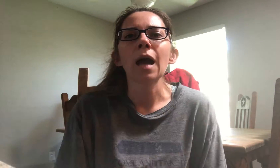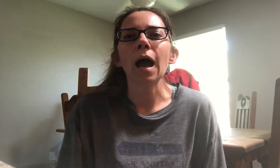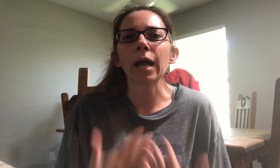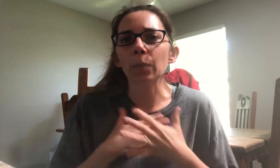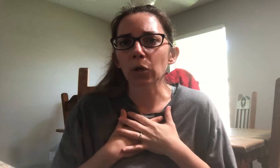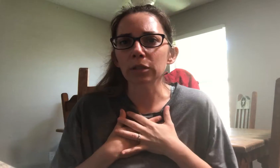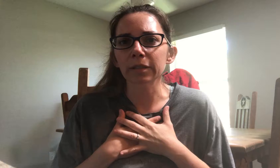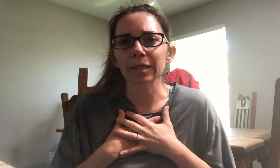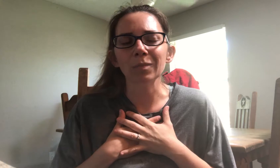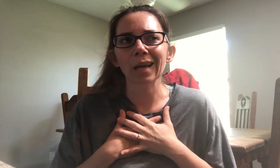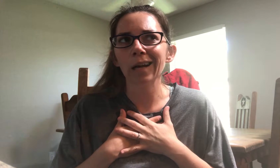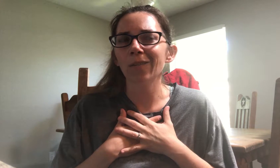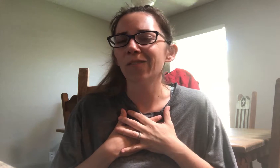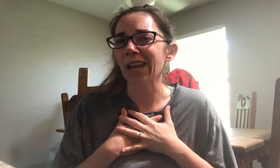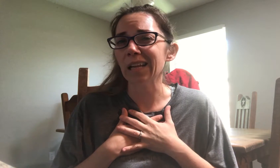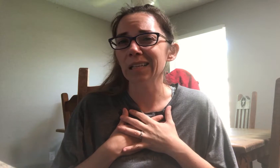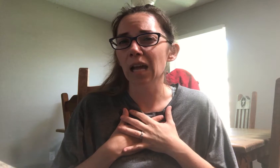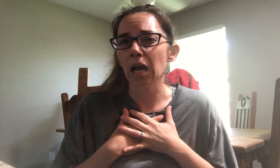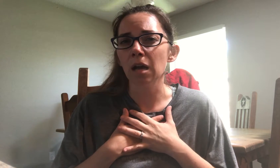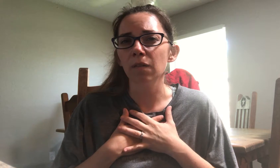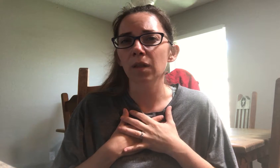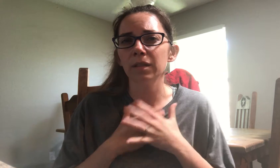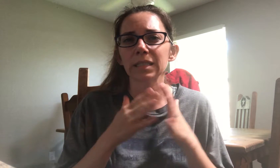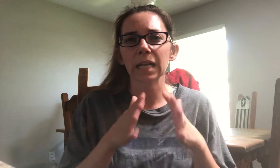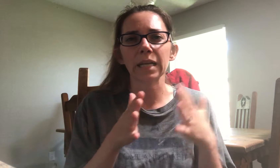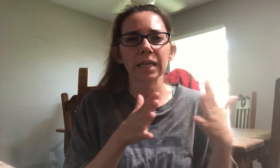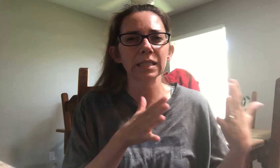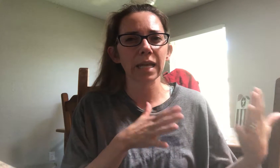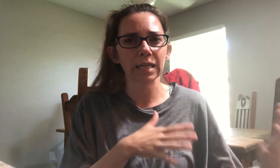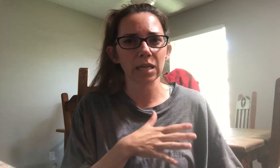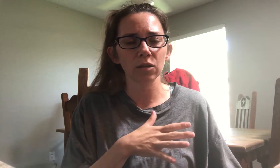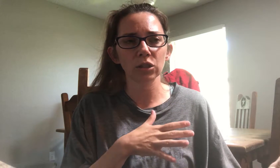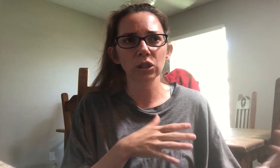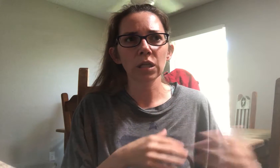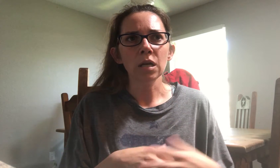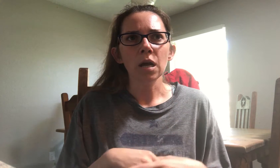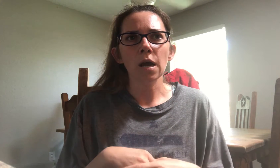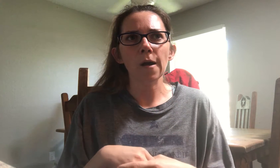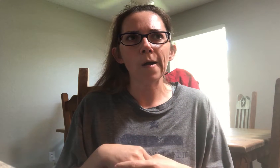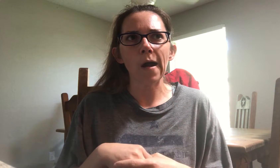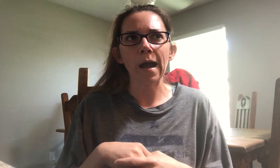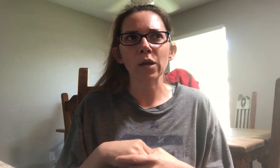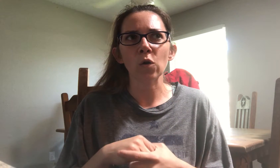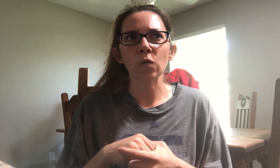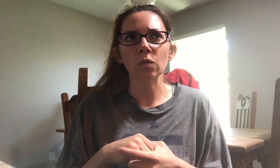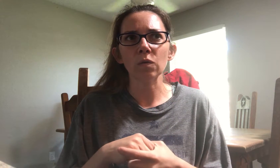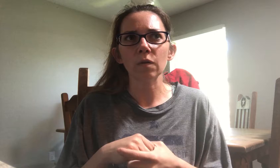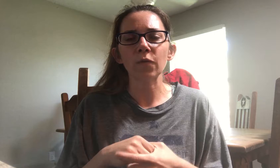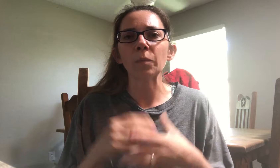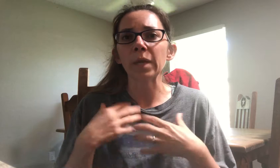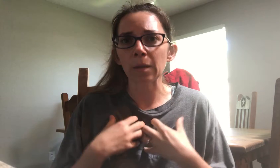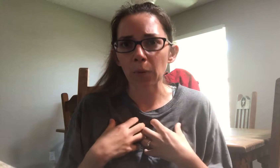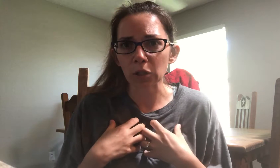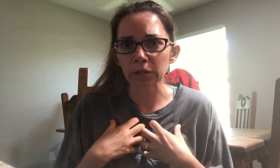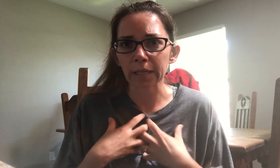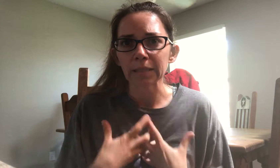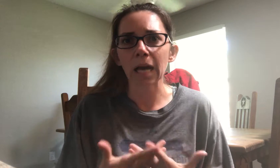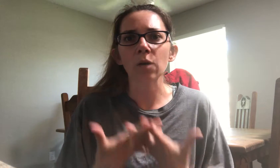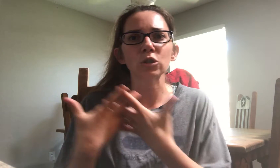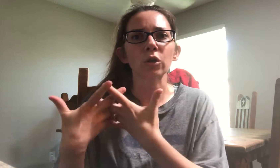I personally am not a fan of the sign exact English. I don't, for me personally, as I was